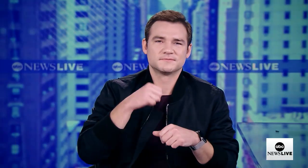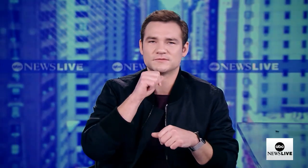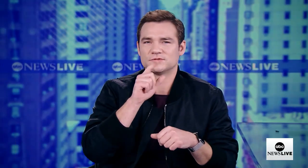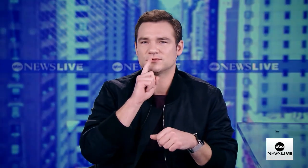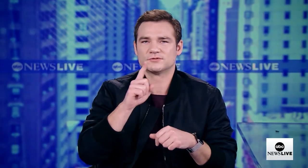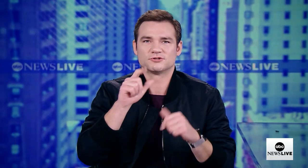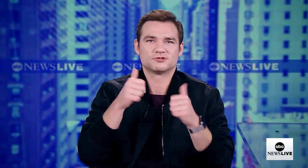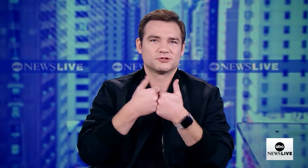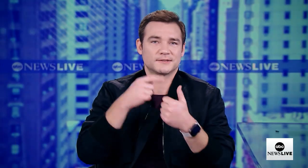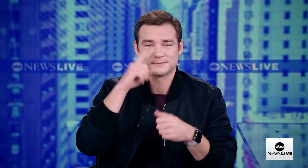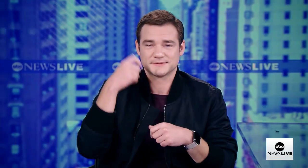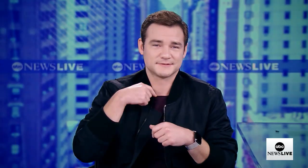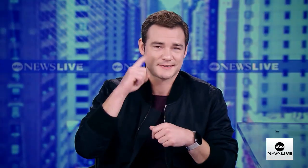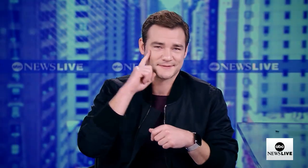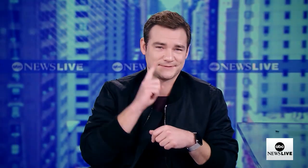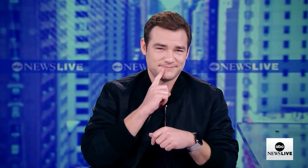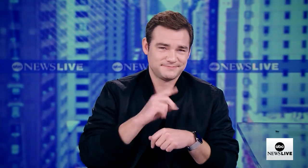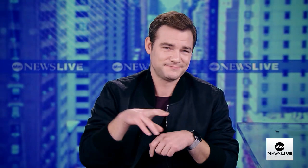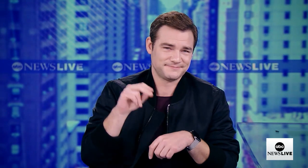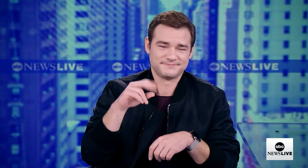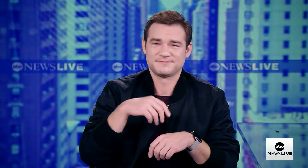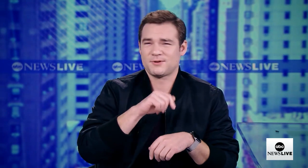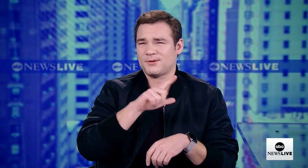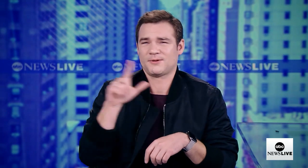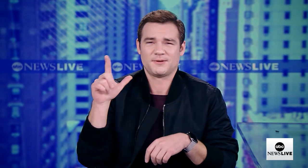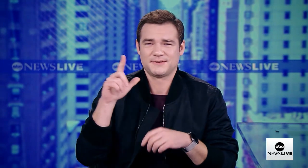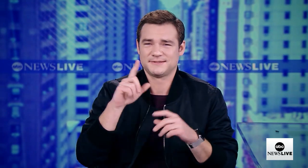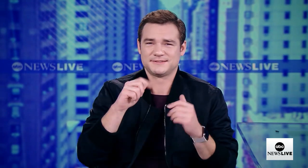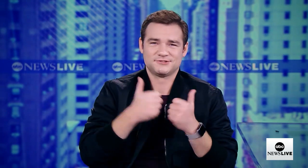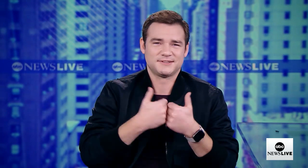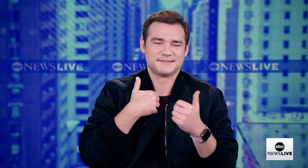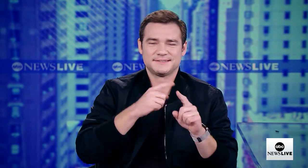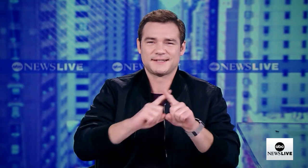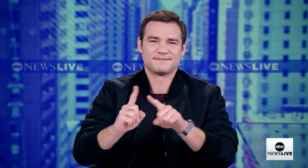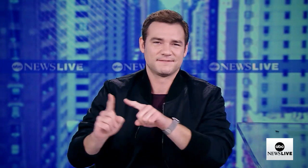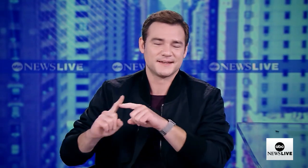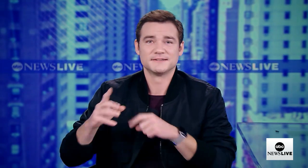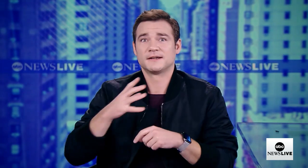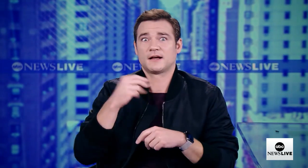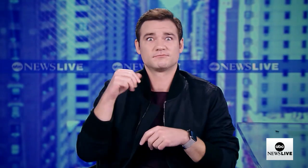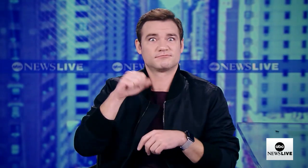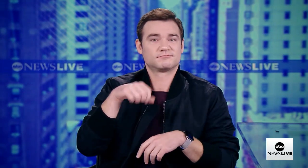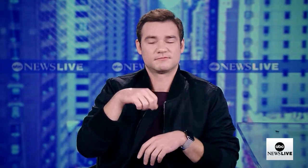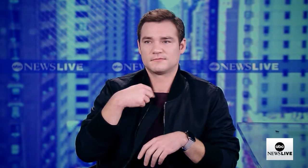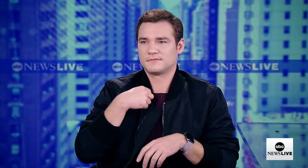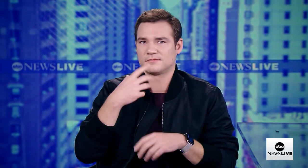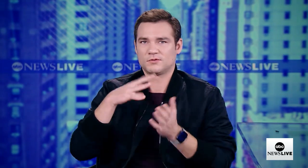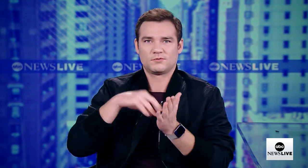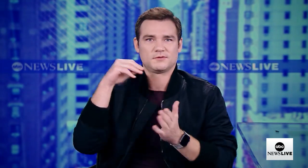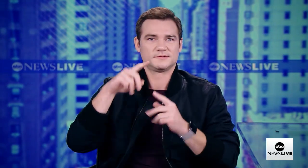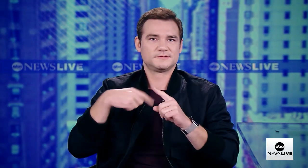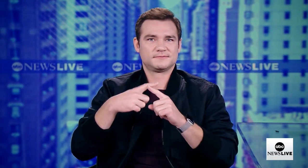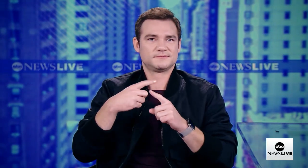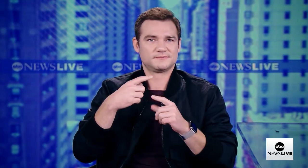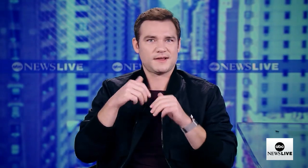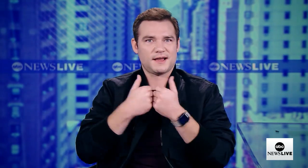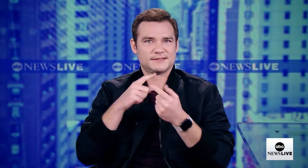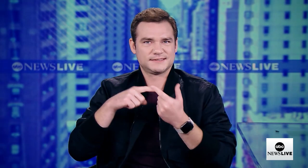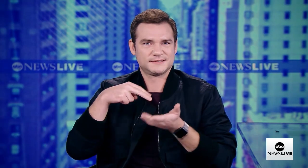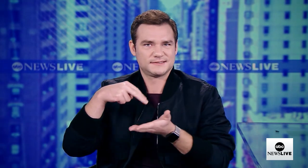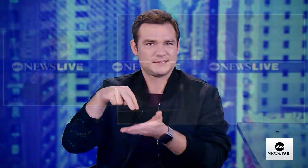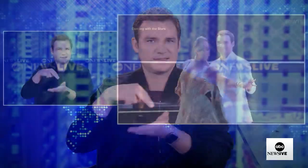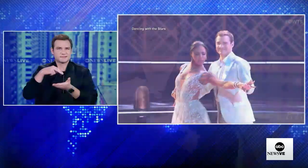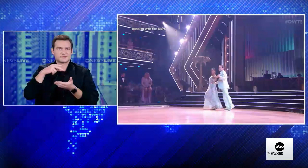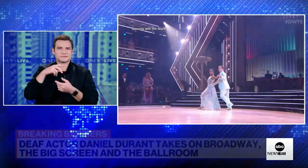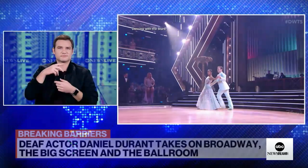Well, first of all, I'm not sure if it was a challenge because I was deaf. Everyone has their own challenges on the show I'm learning. But